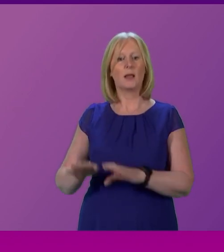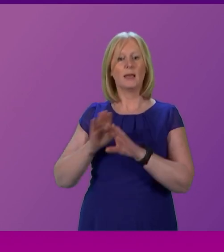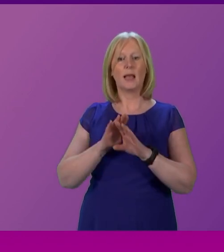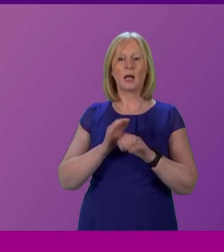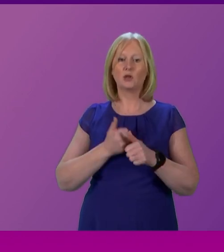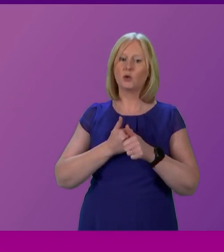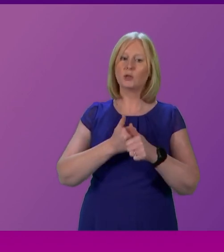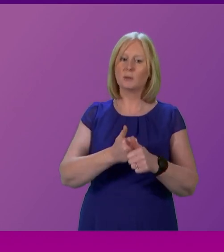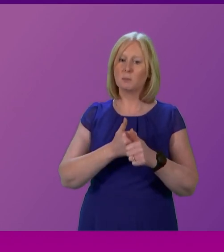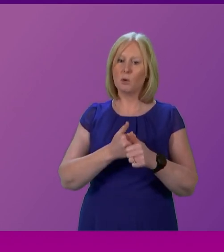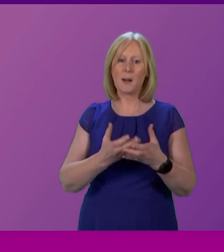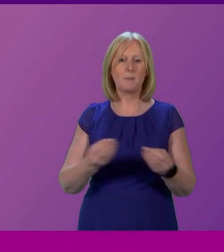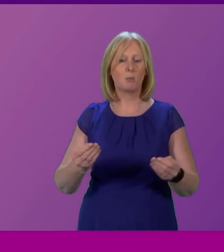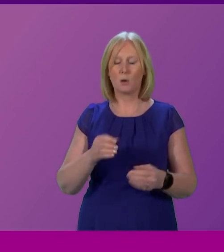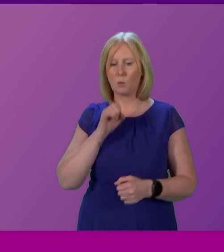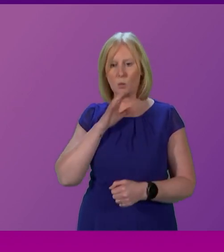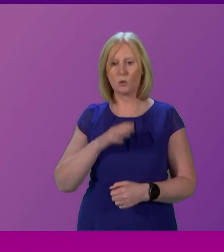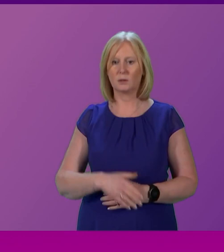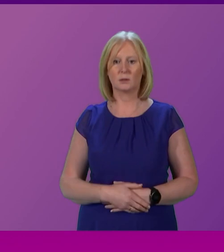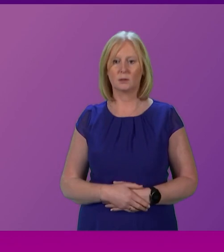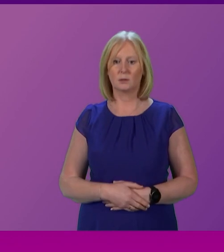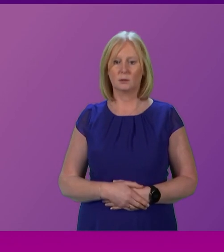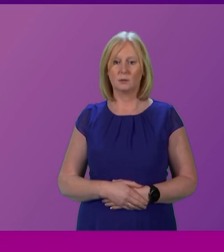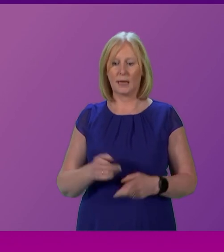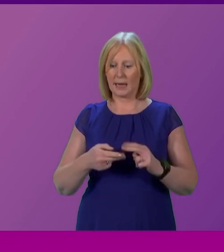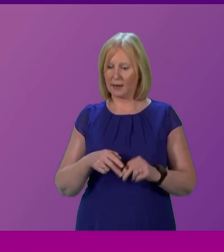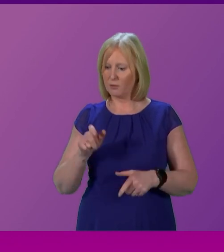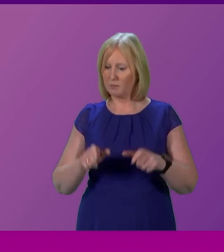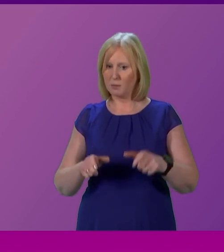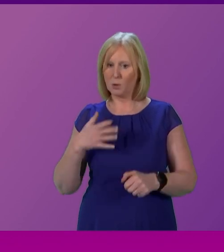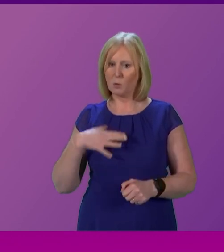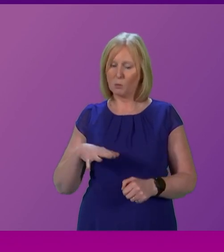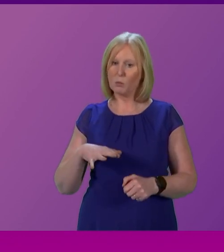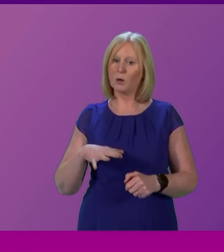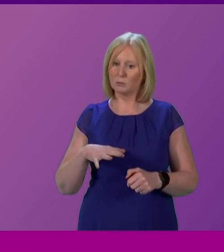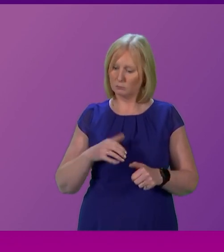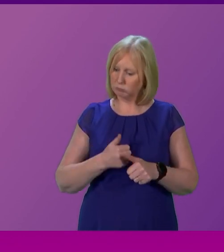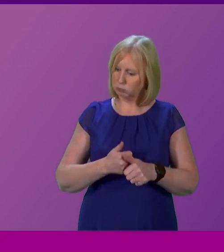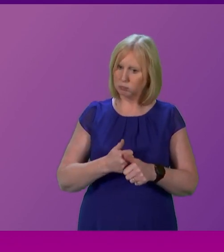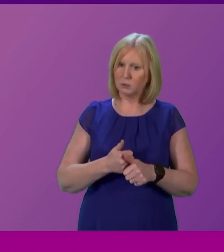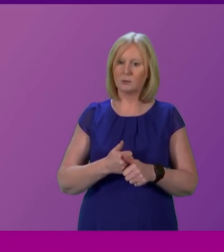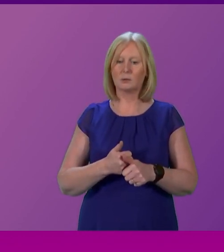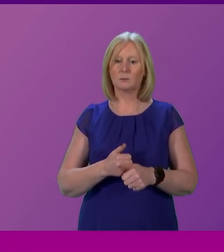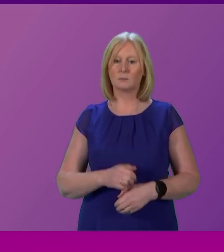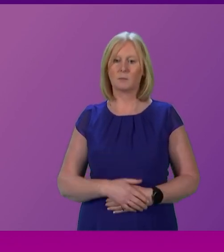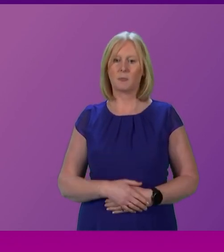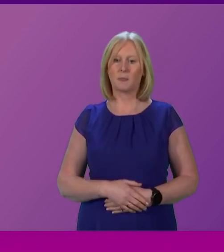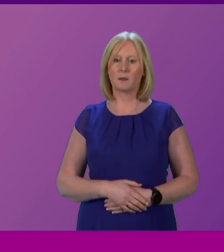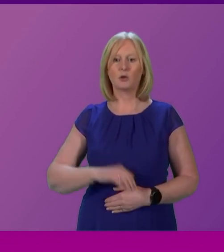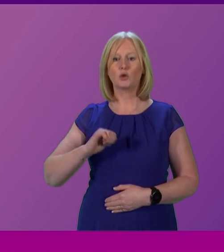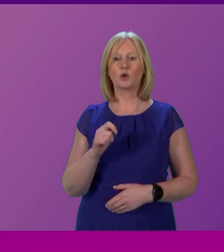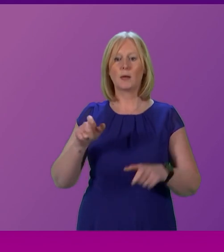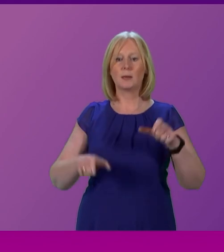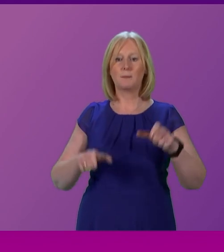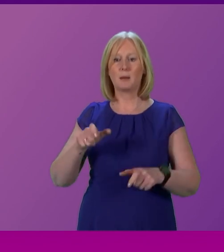people of Scotland are satisfied with them in a parliament, that is what they shall have. Although we shall go on protesting that they want more. And if the Scottish people